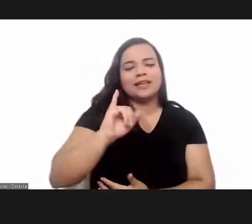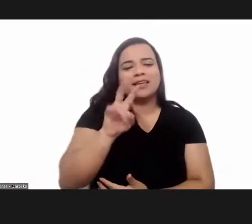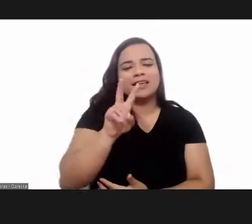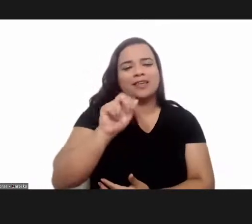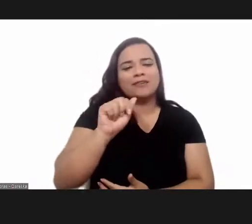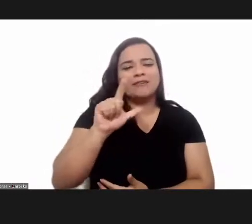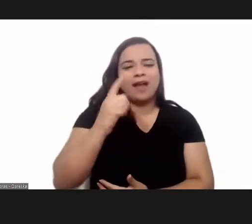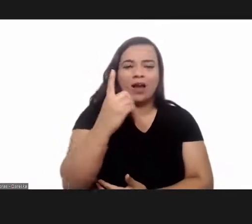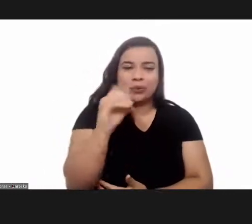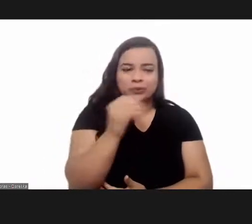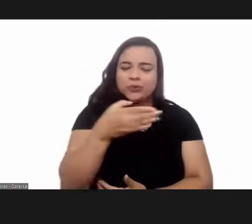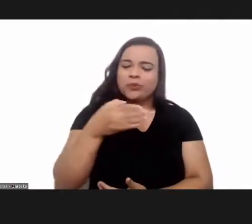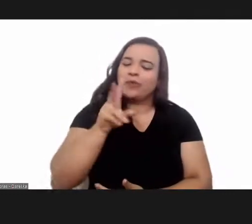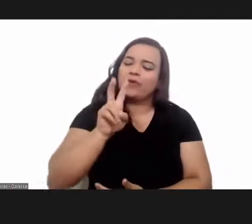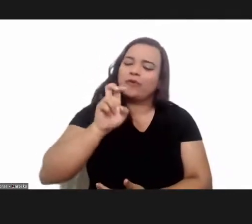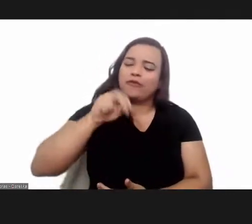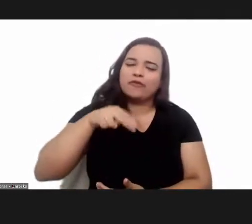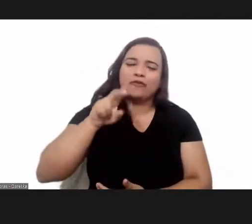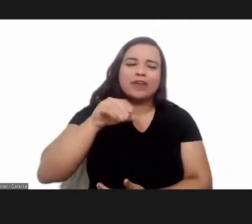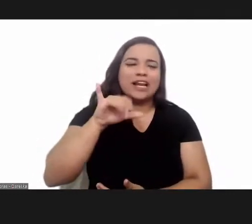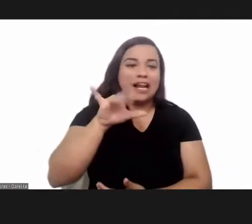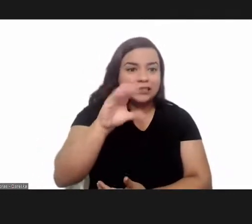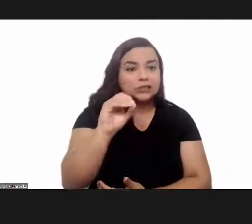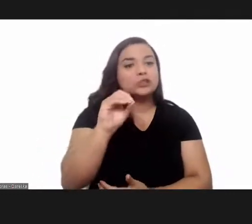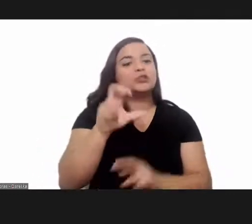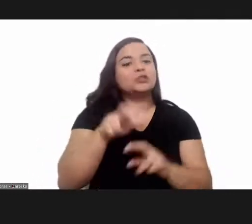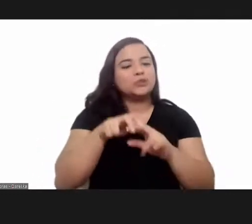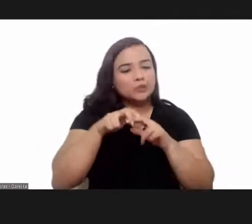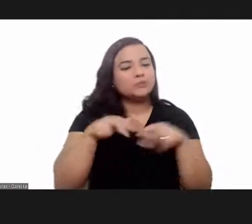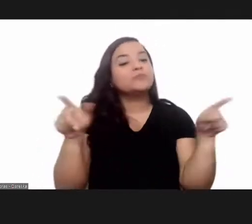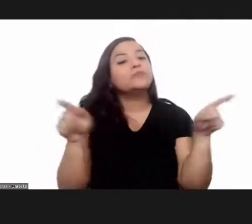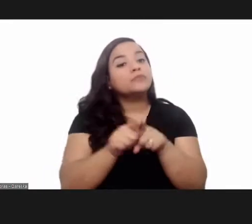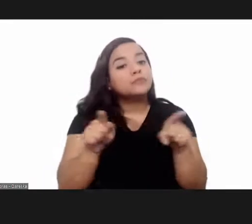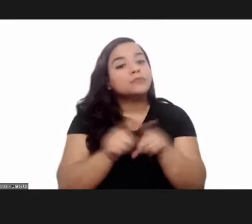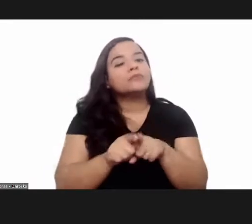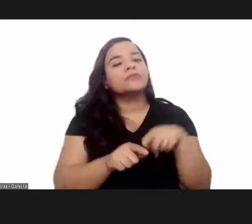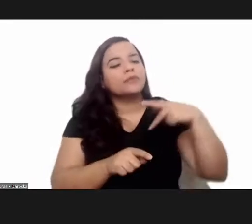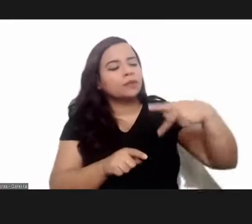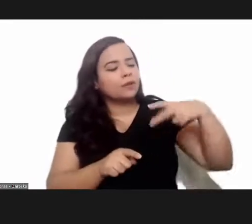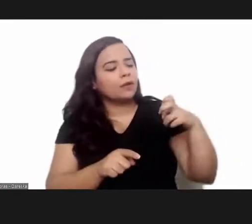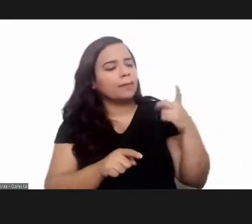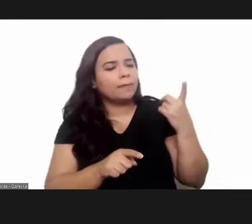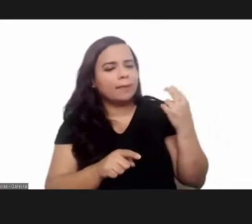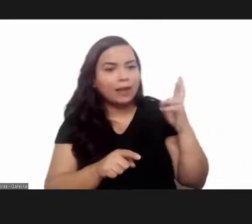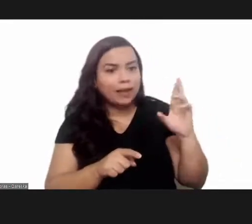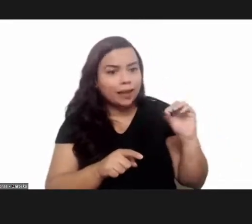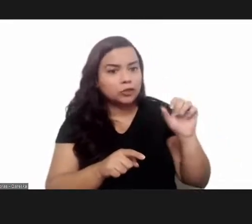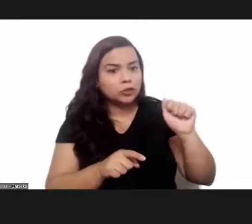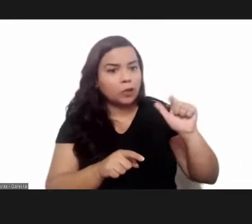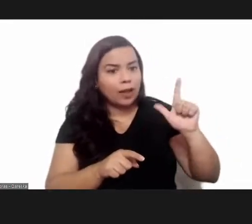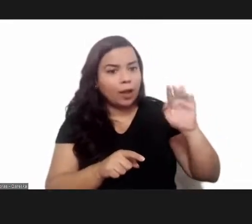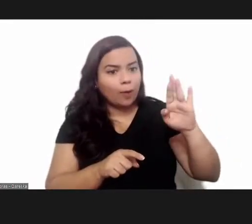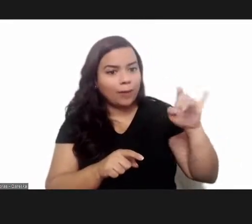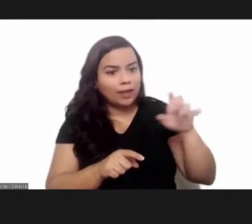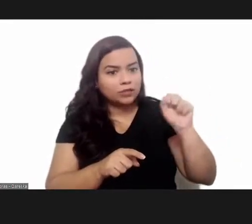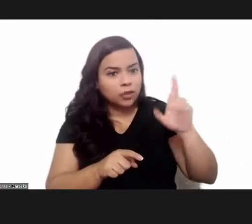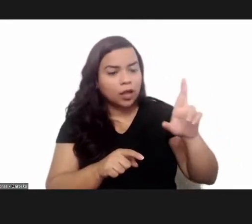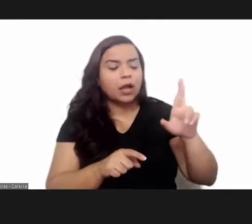for his contribution likewise pedro al-bajar the jones